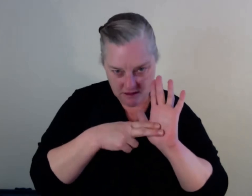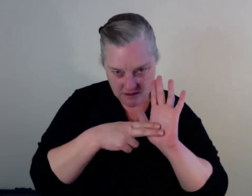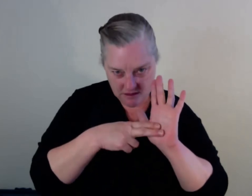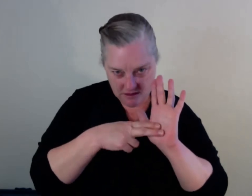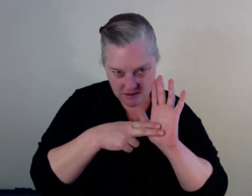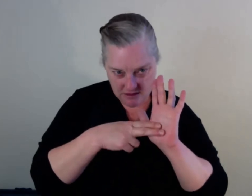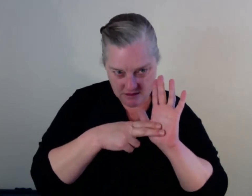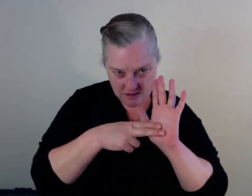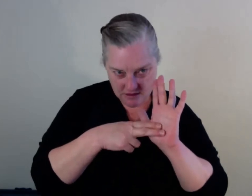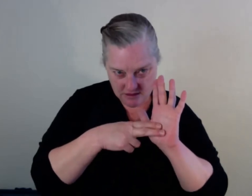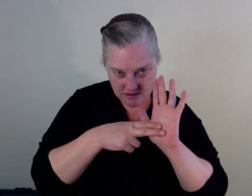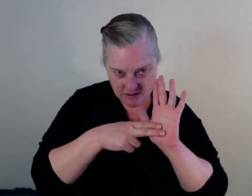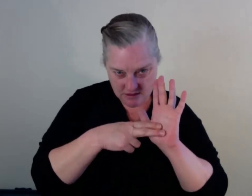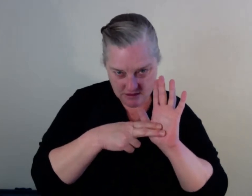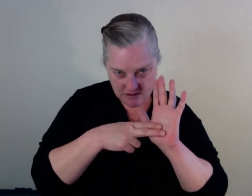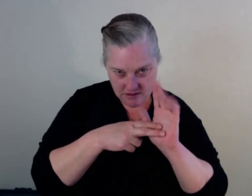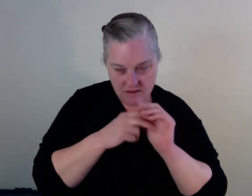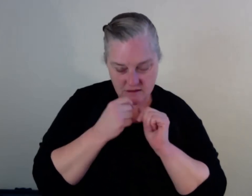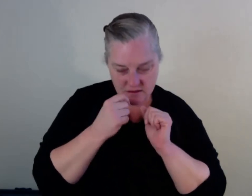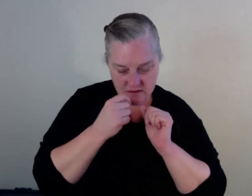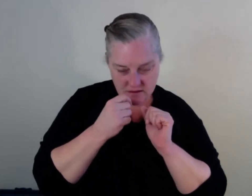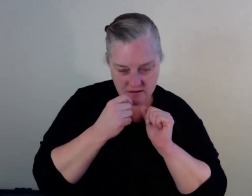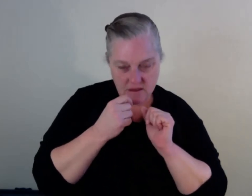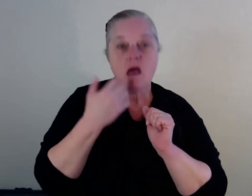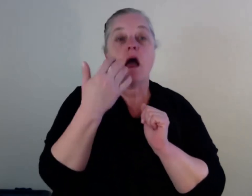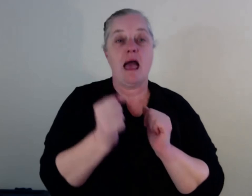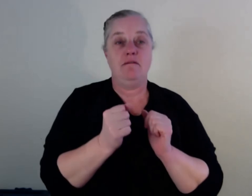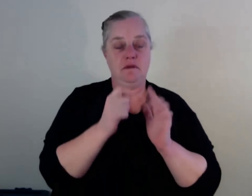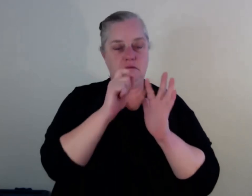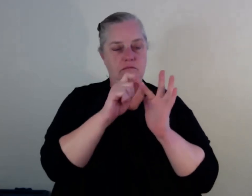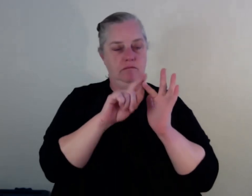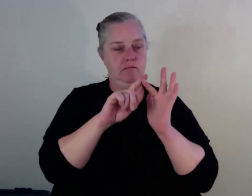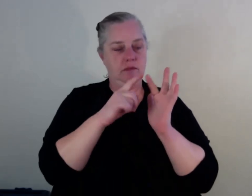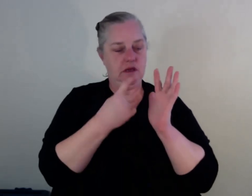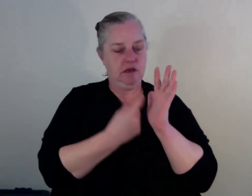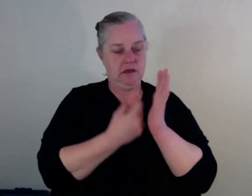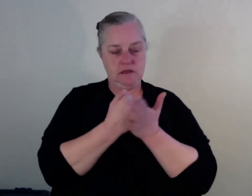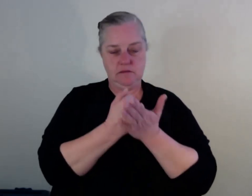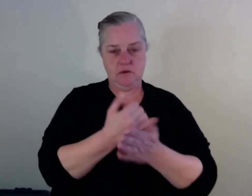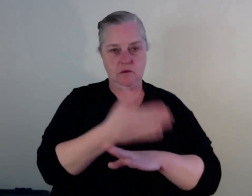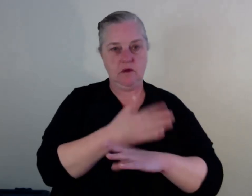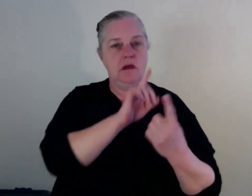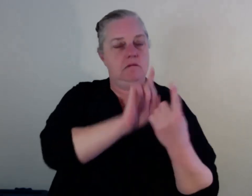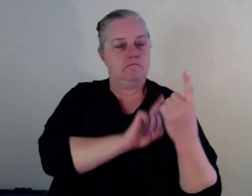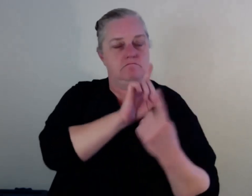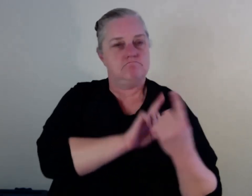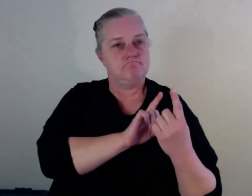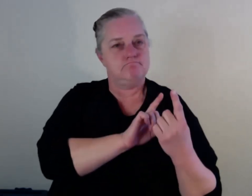a peer support worker and some facilities are starting to do that now. If you have someone there that's of